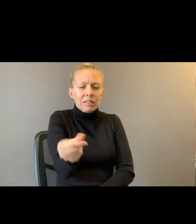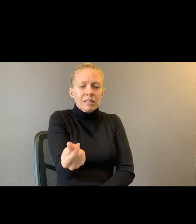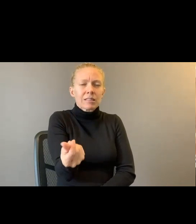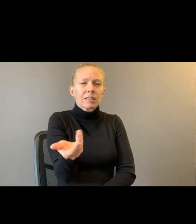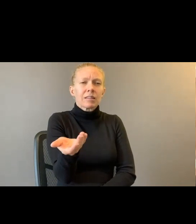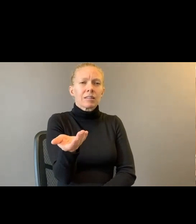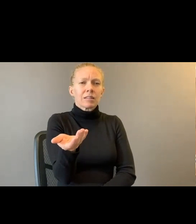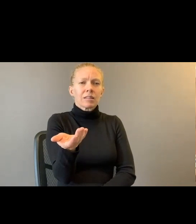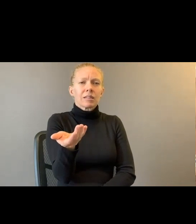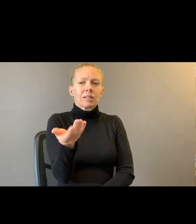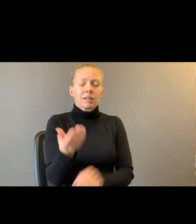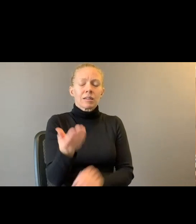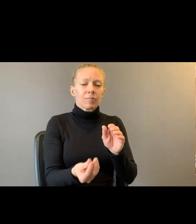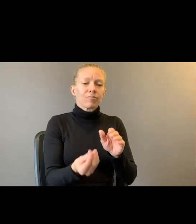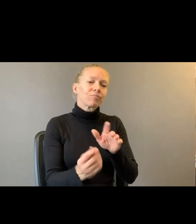Disappearing.